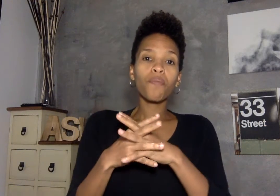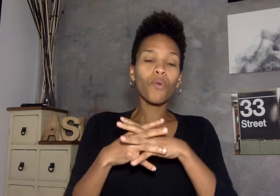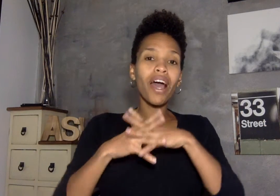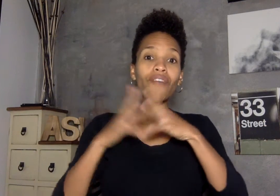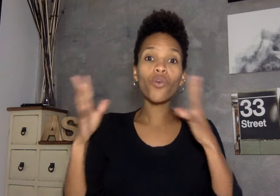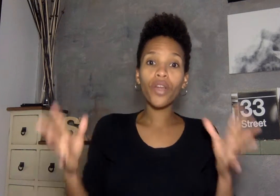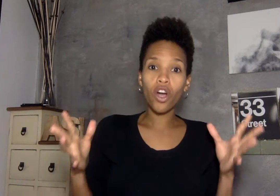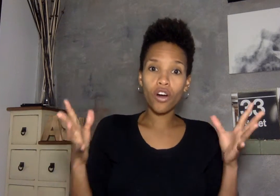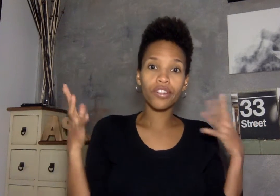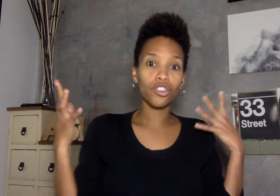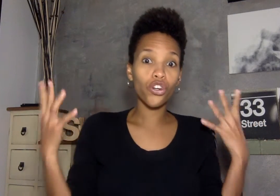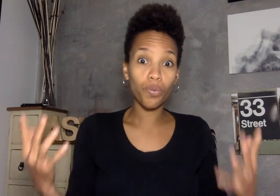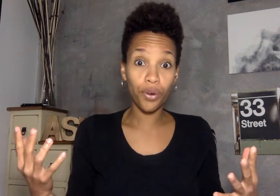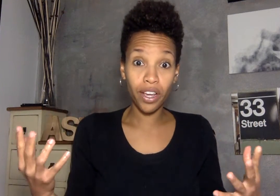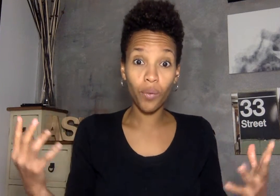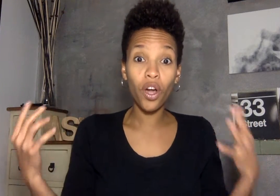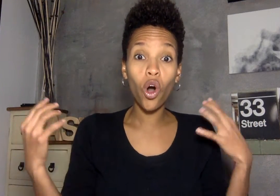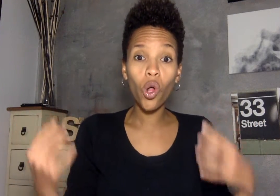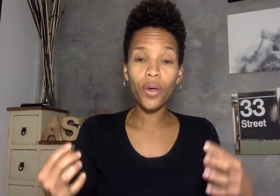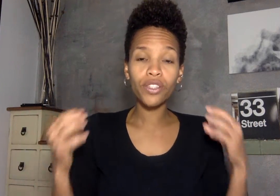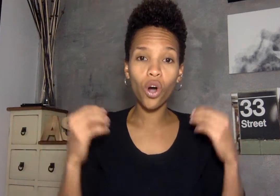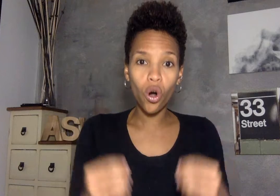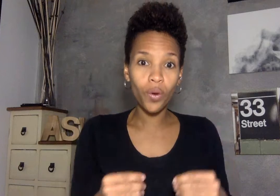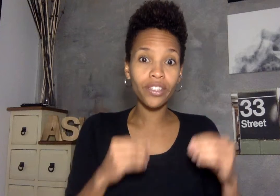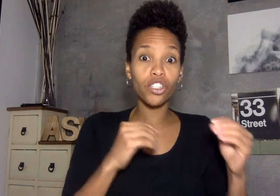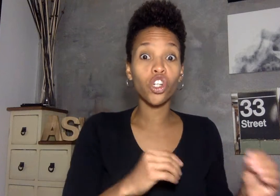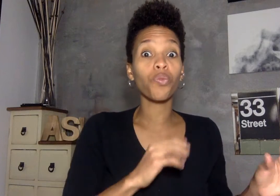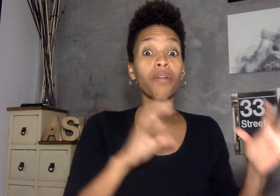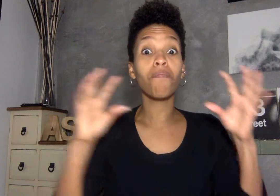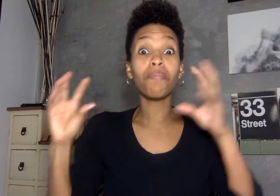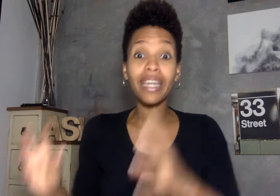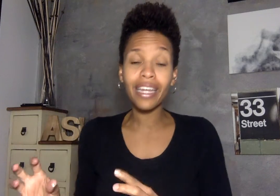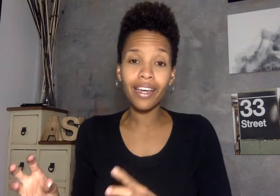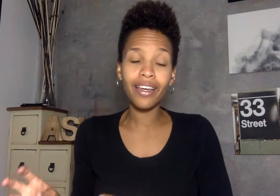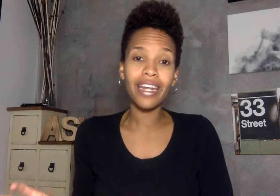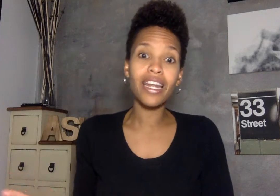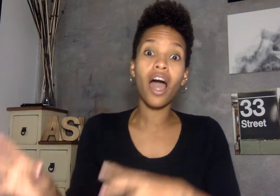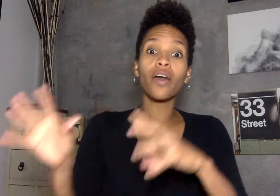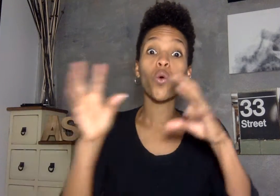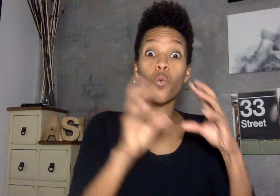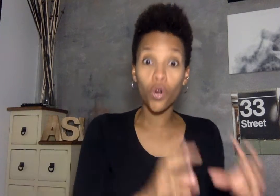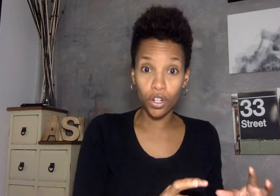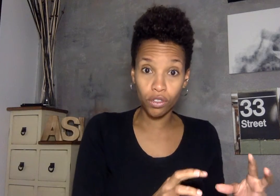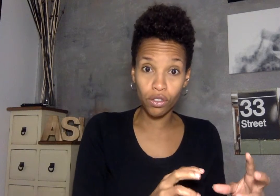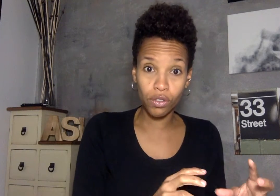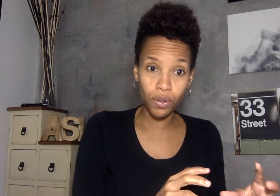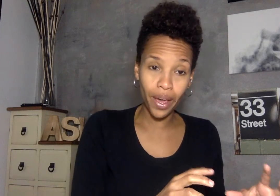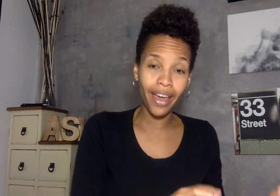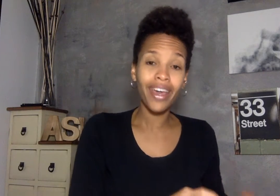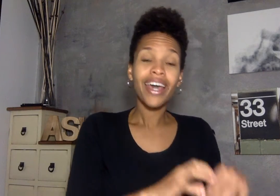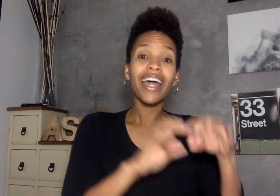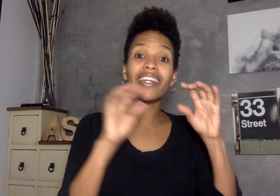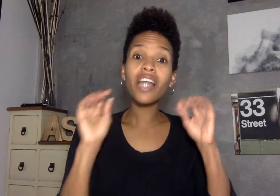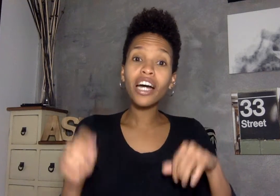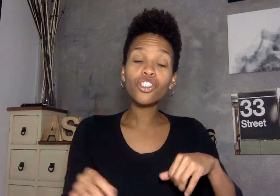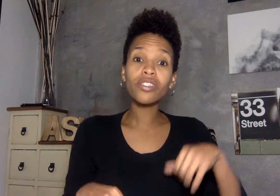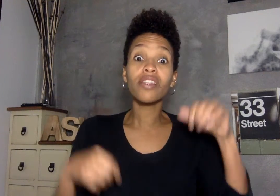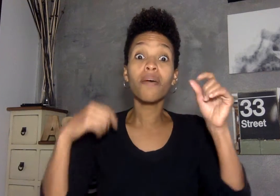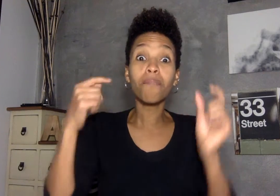whenever we are interpreting we always always interpret meaning not words okay and not just the